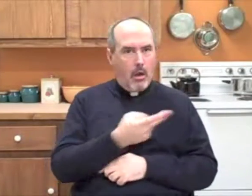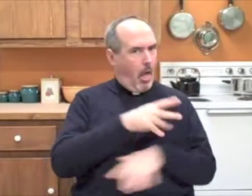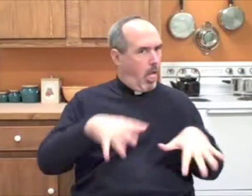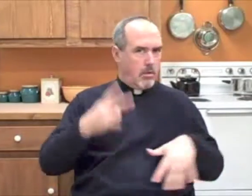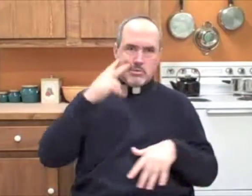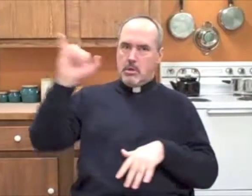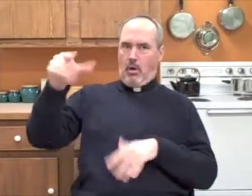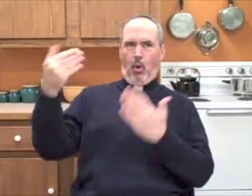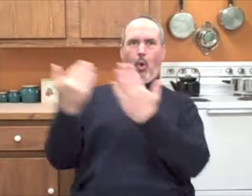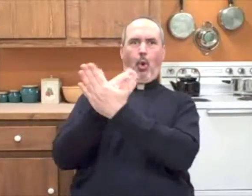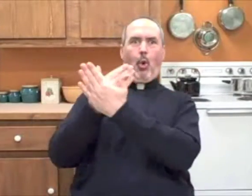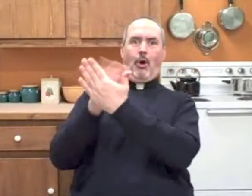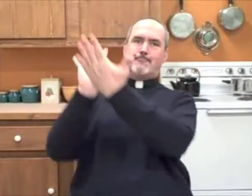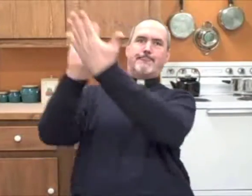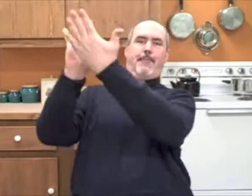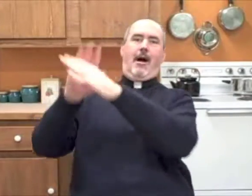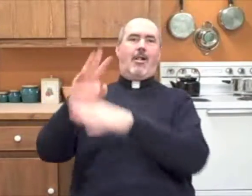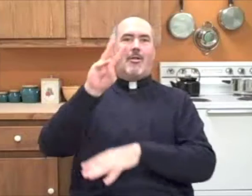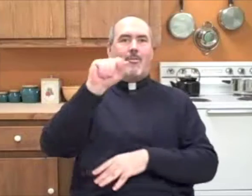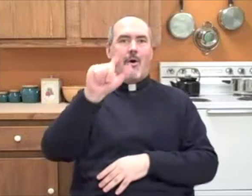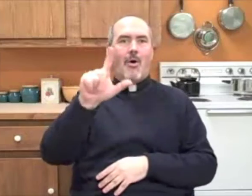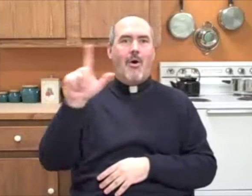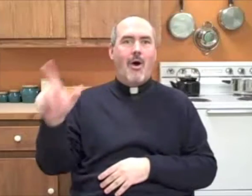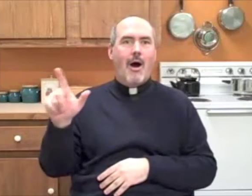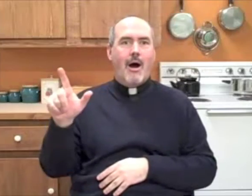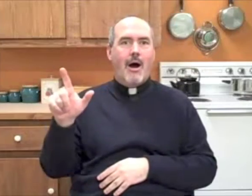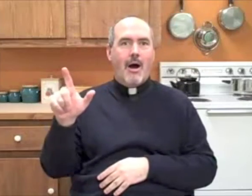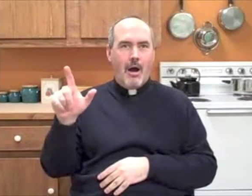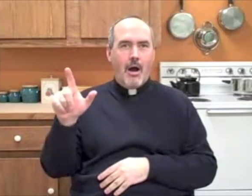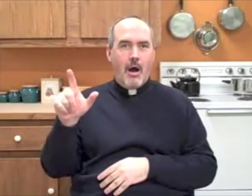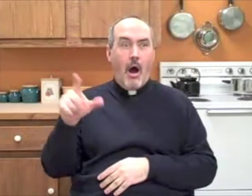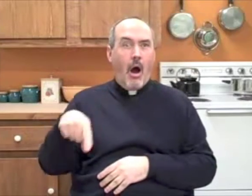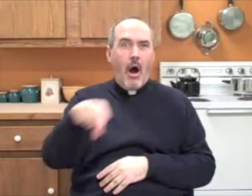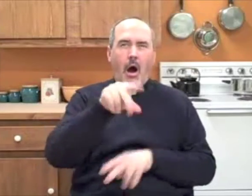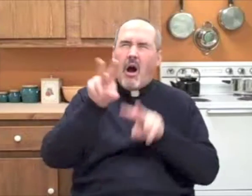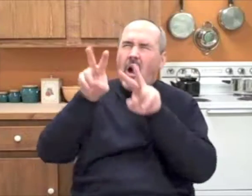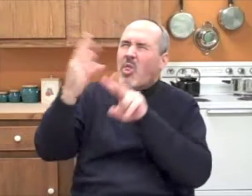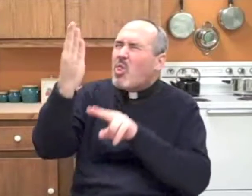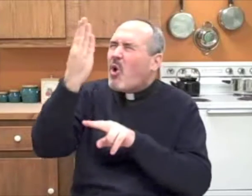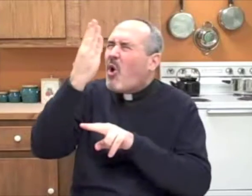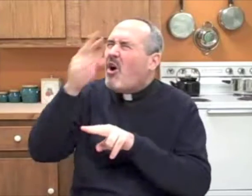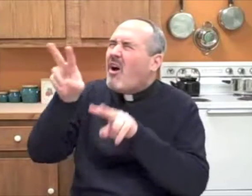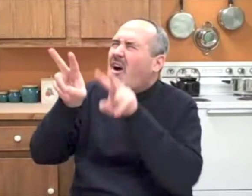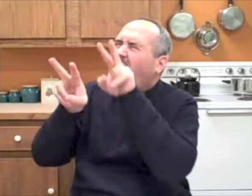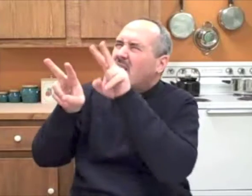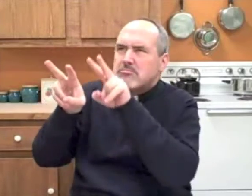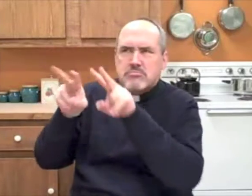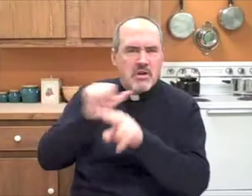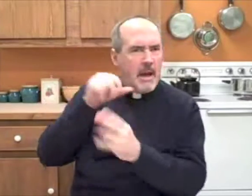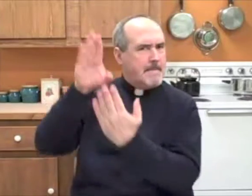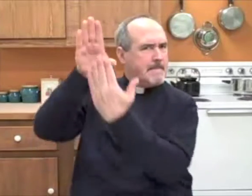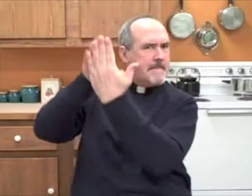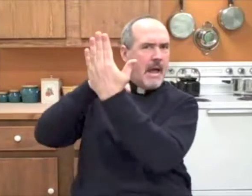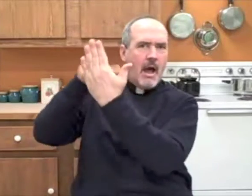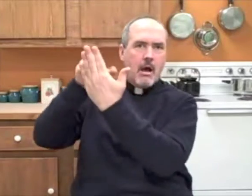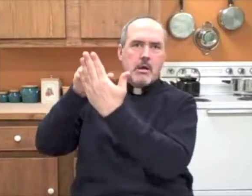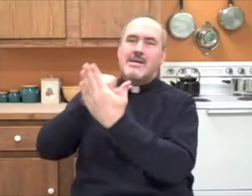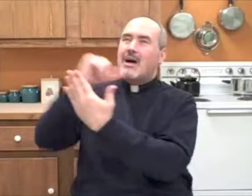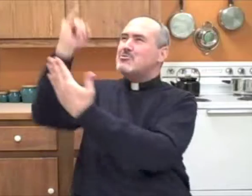and Rosa were astonished that this painting was there because it hadn't been there before when people started examining it they realized